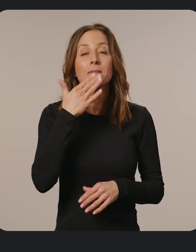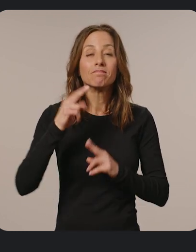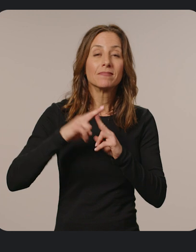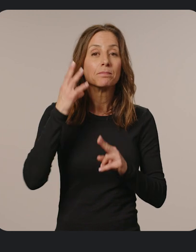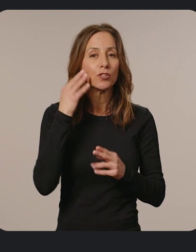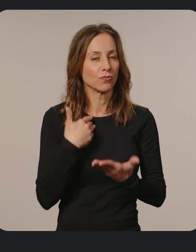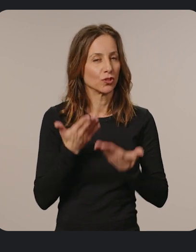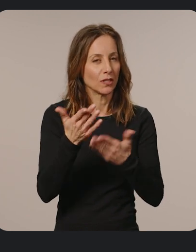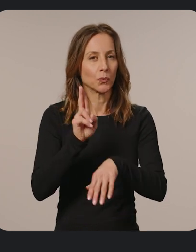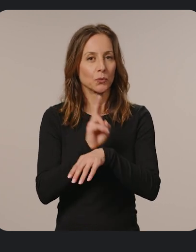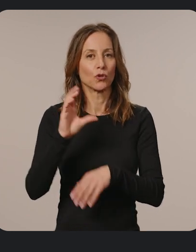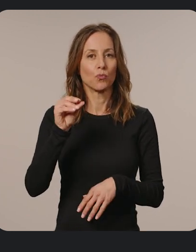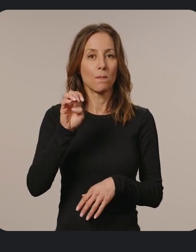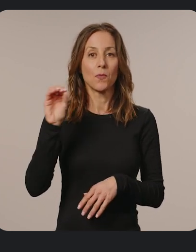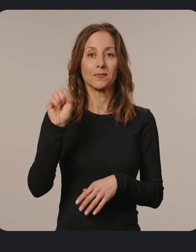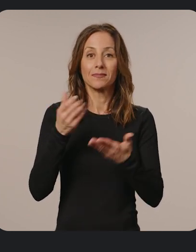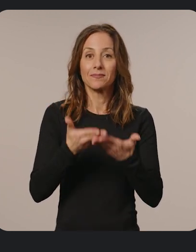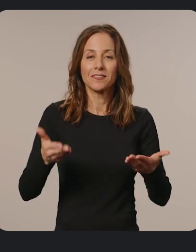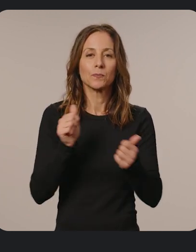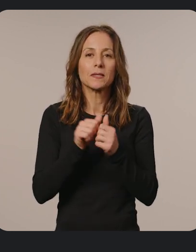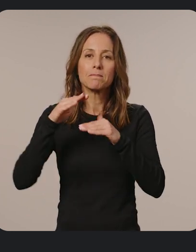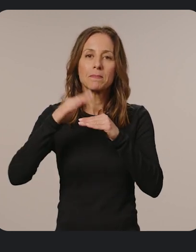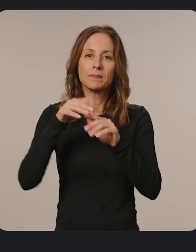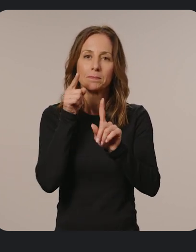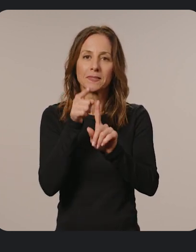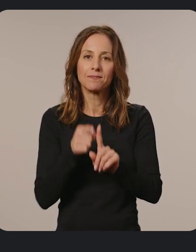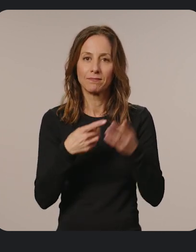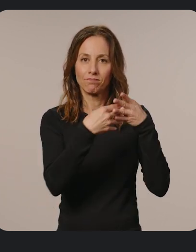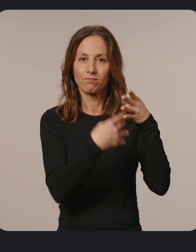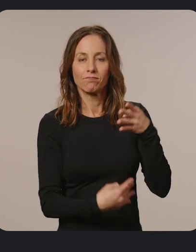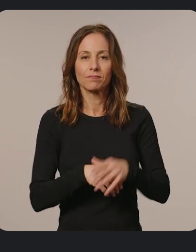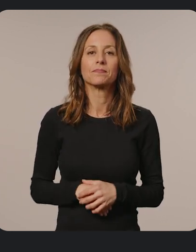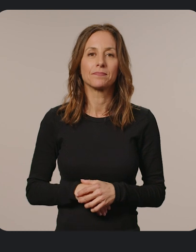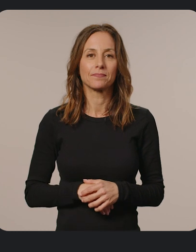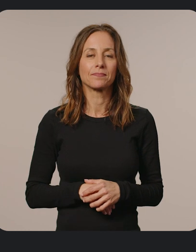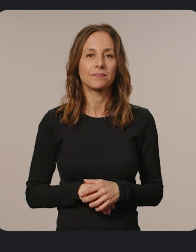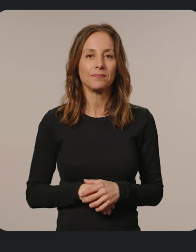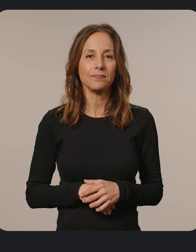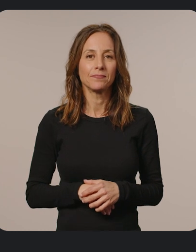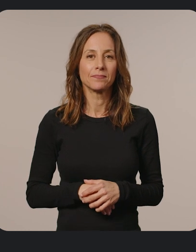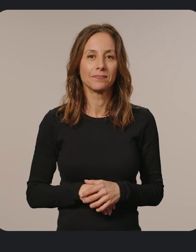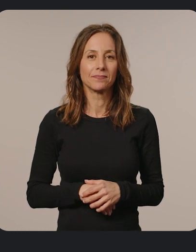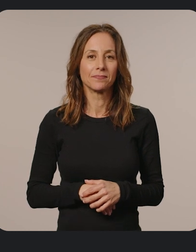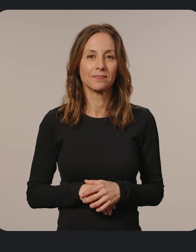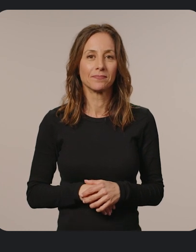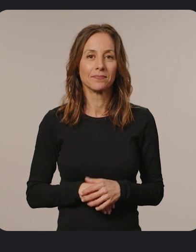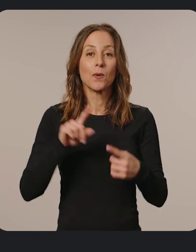experience, we recommend using a Chrome OS device with the minimum specs listed on the screen. When your